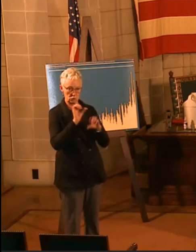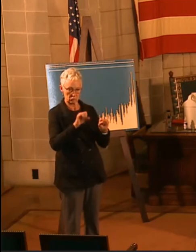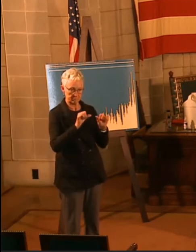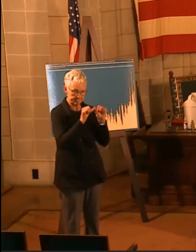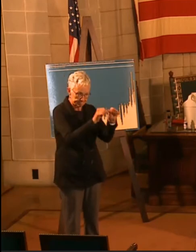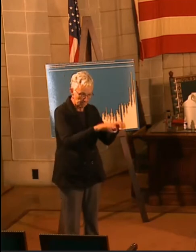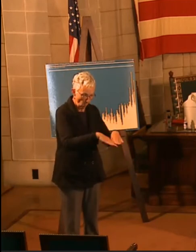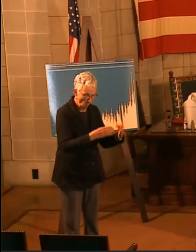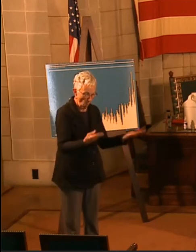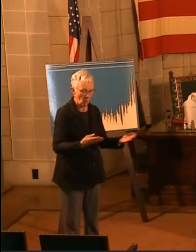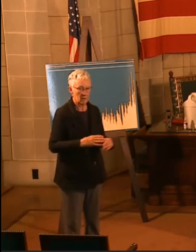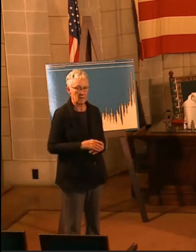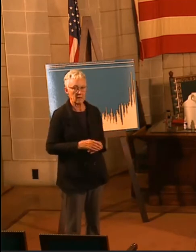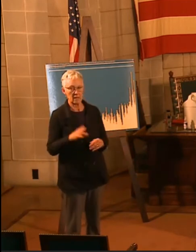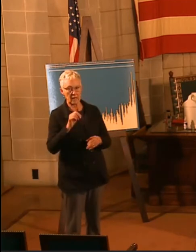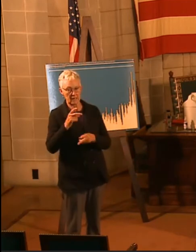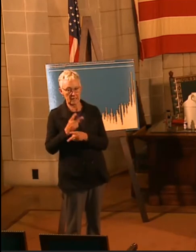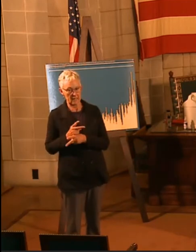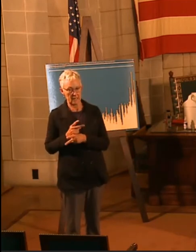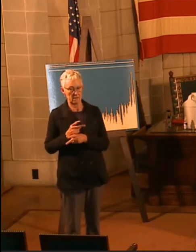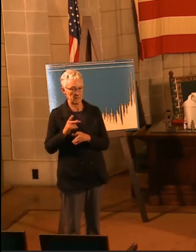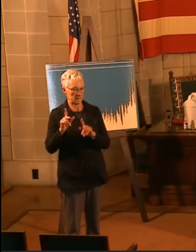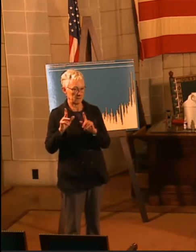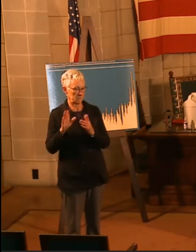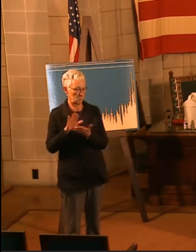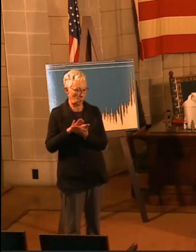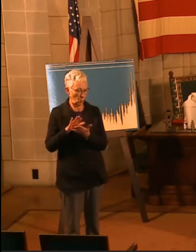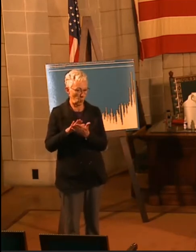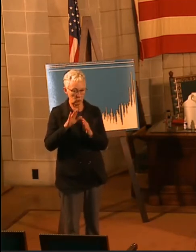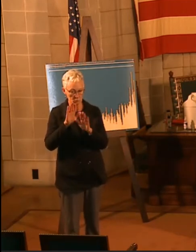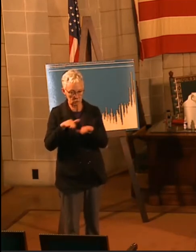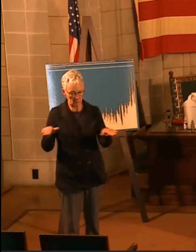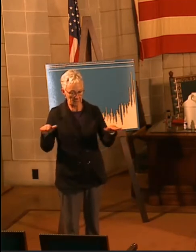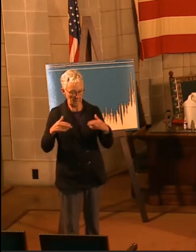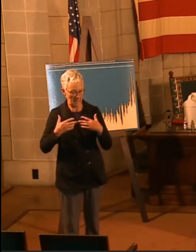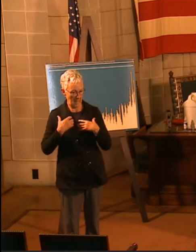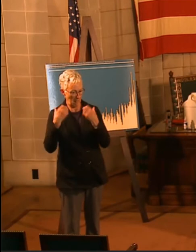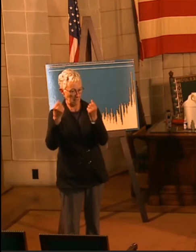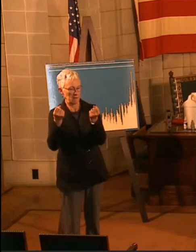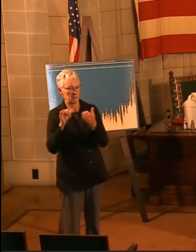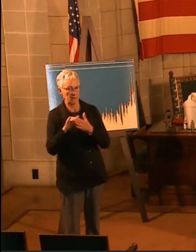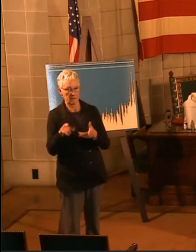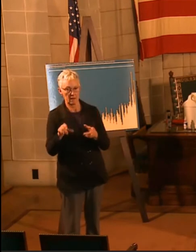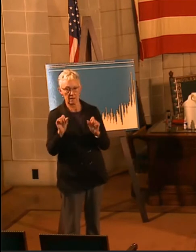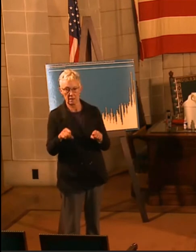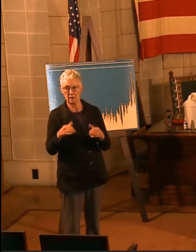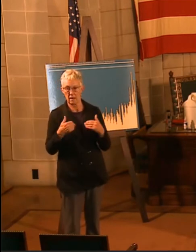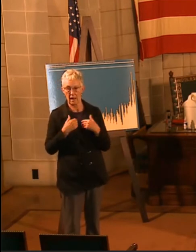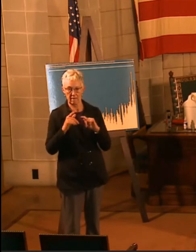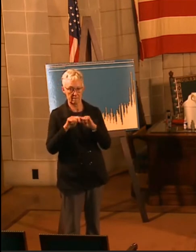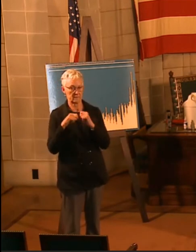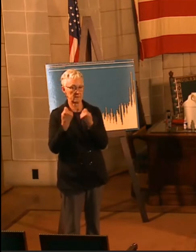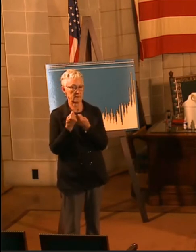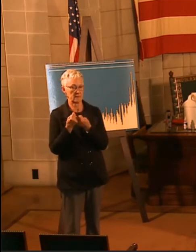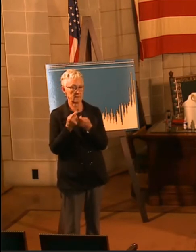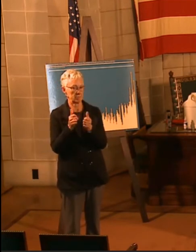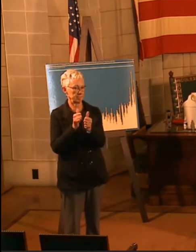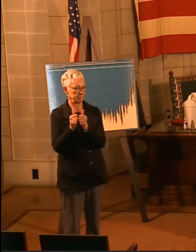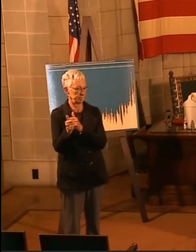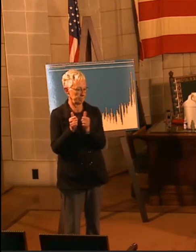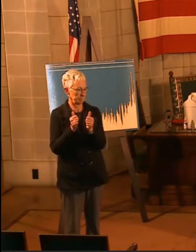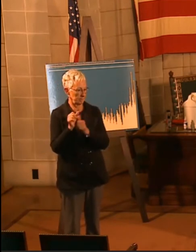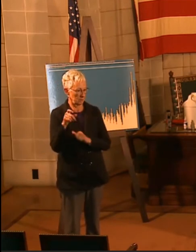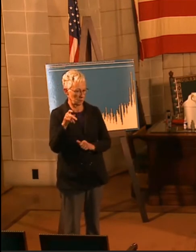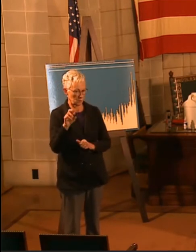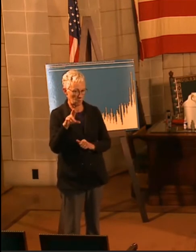And it keeps enough players healthy that our teams can continue to compete. Thanksgiving is coming in the not-too